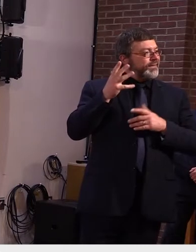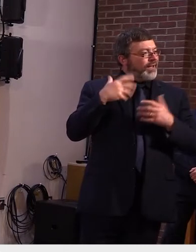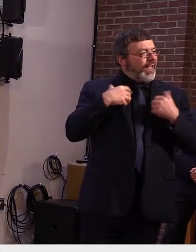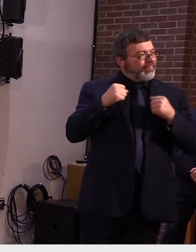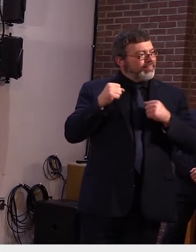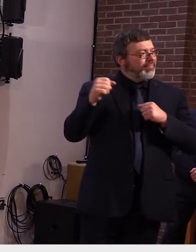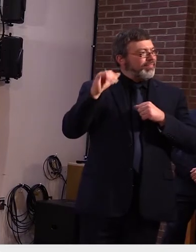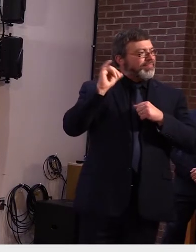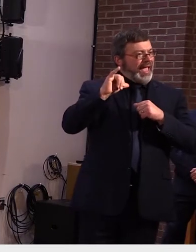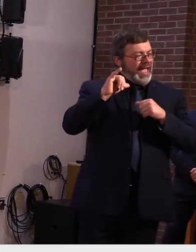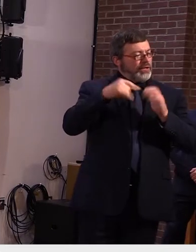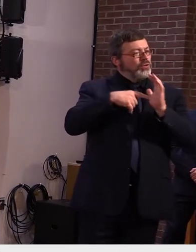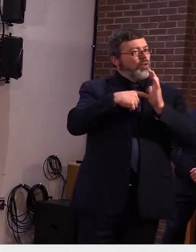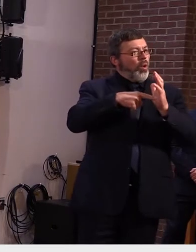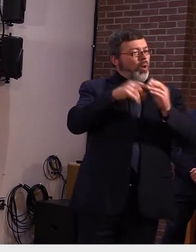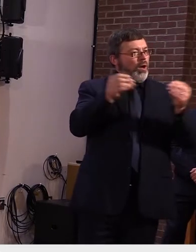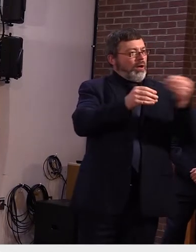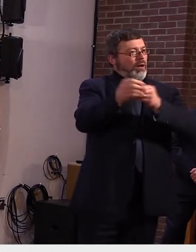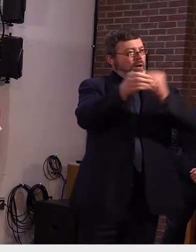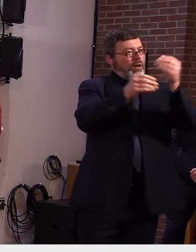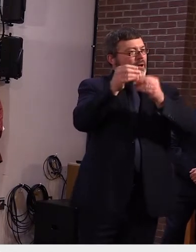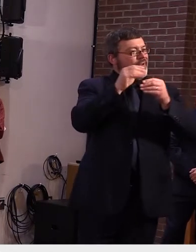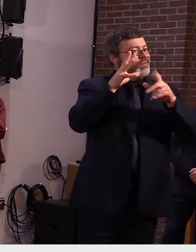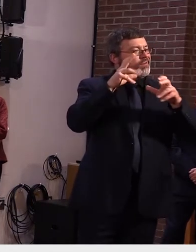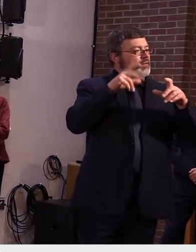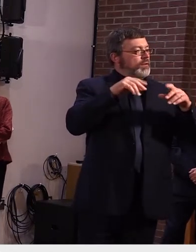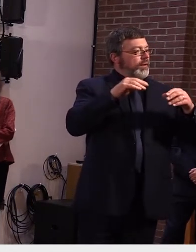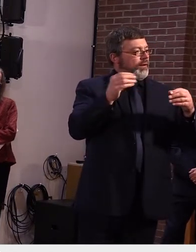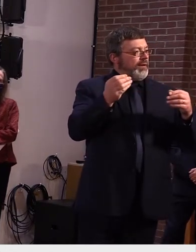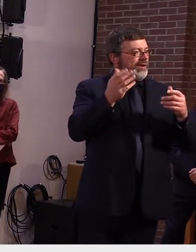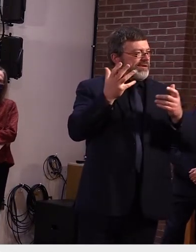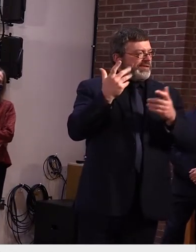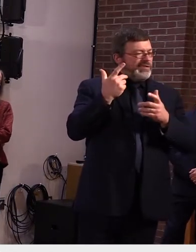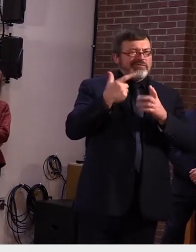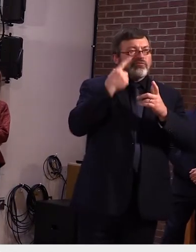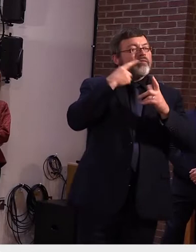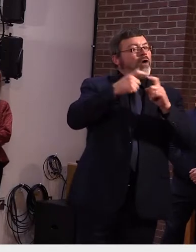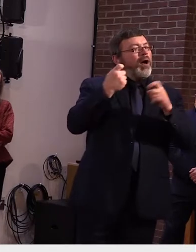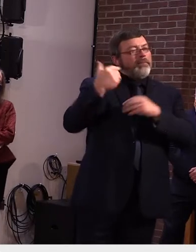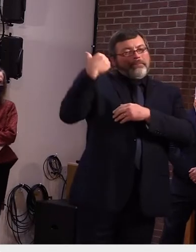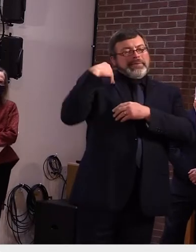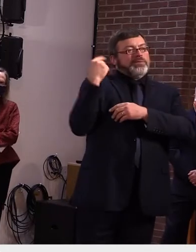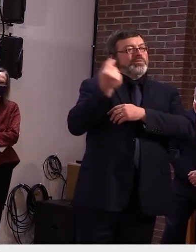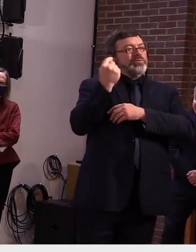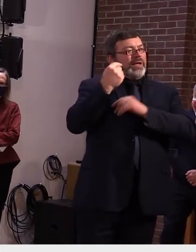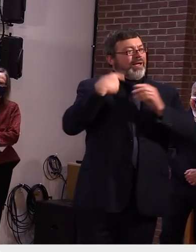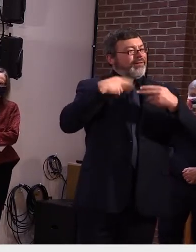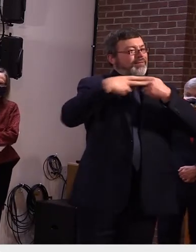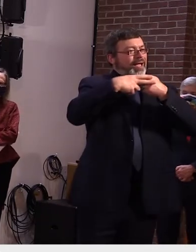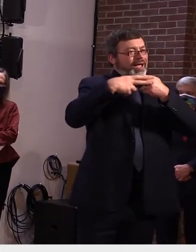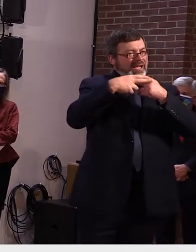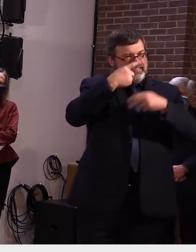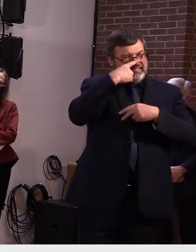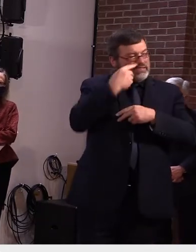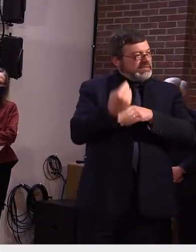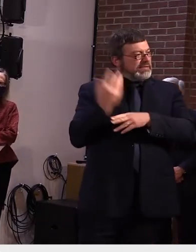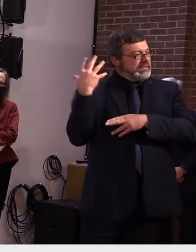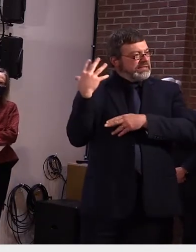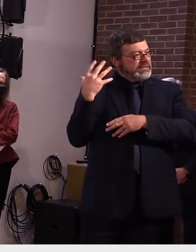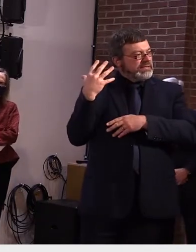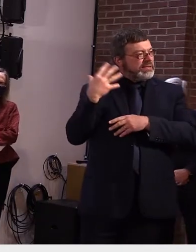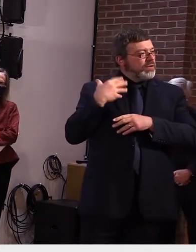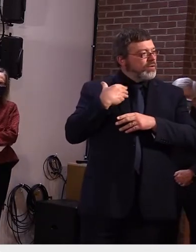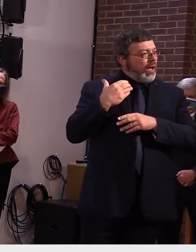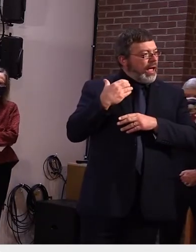the current travel map next yeah that is uh possible we actually talked about that i i spoke with